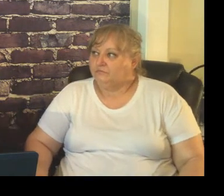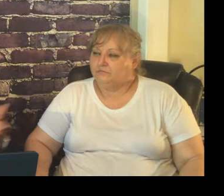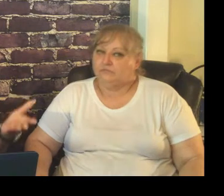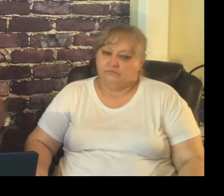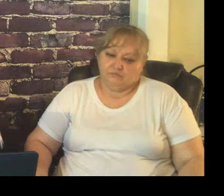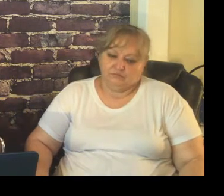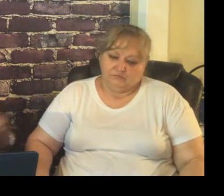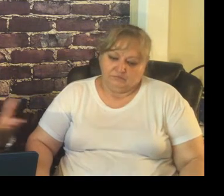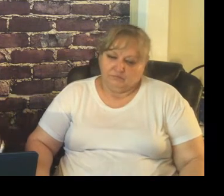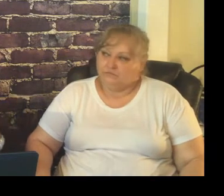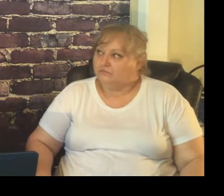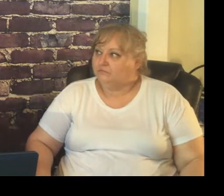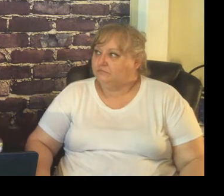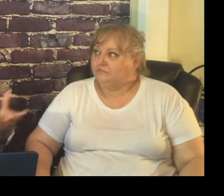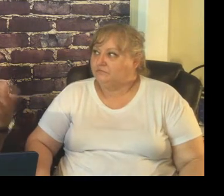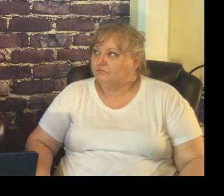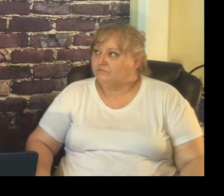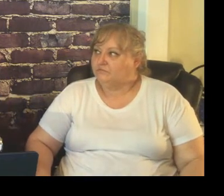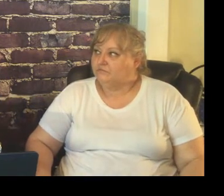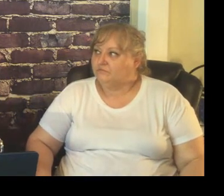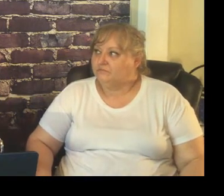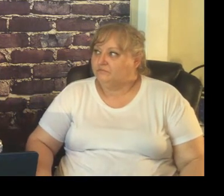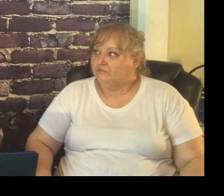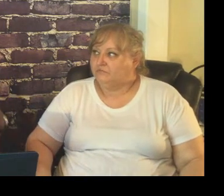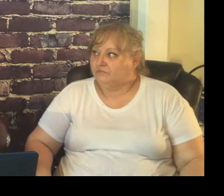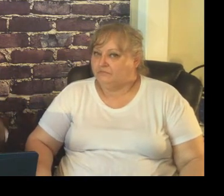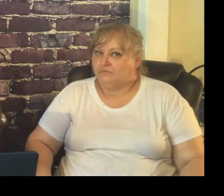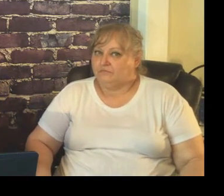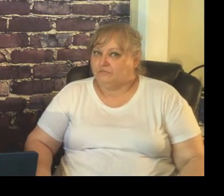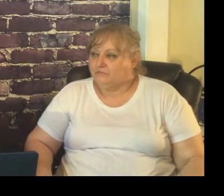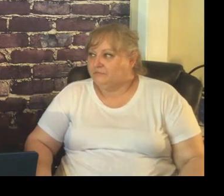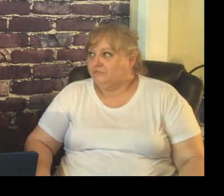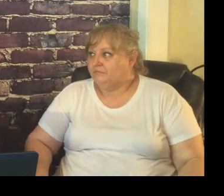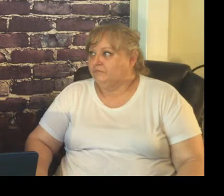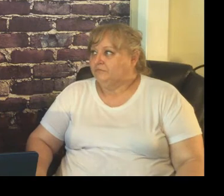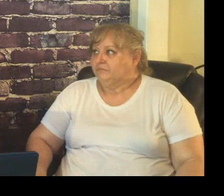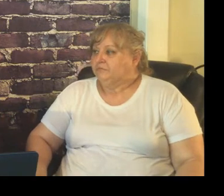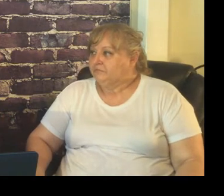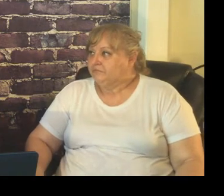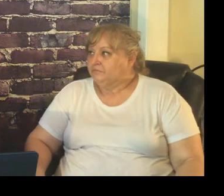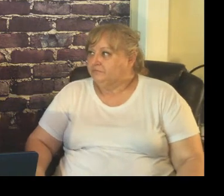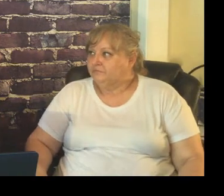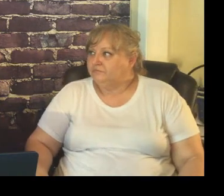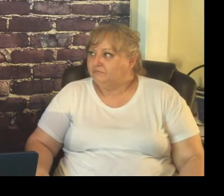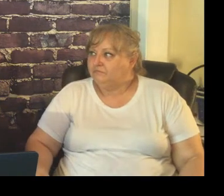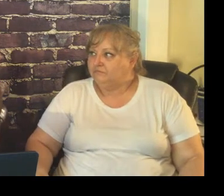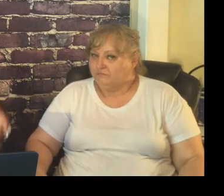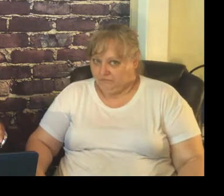and sometimes a couple of times I had to close the door and just have a real almost mother to children